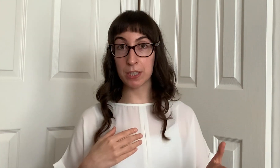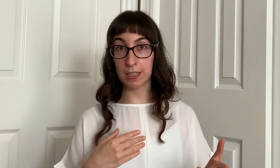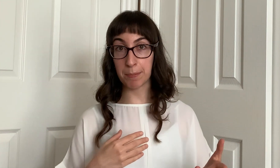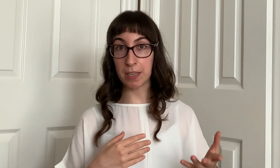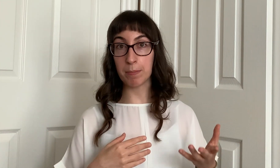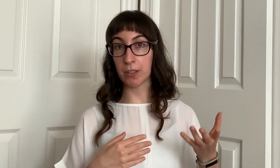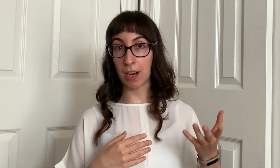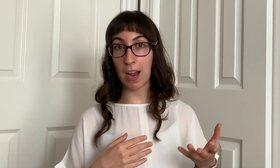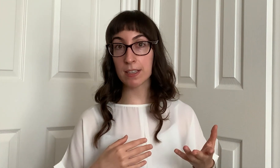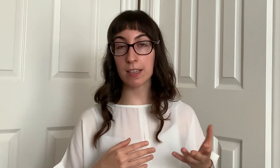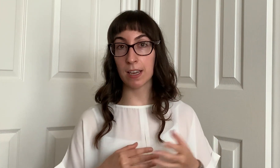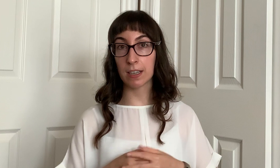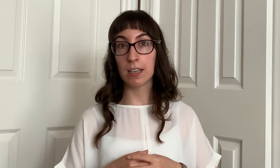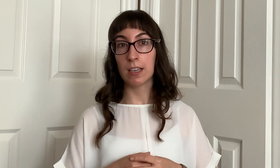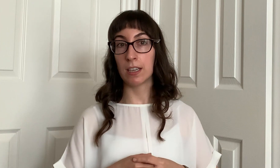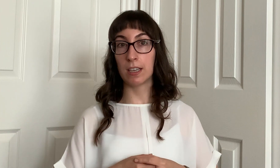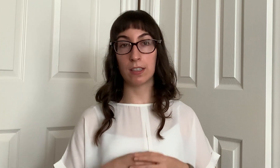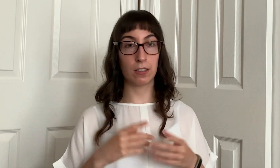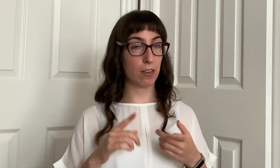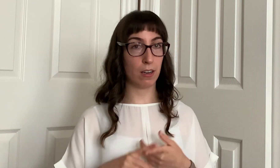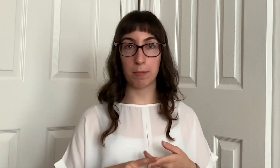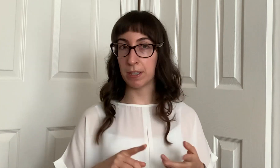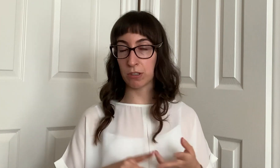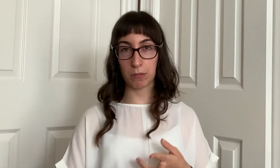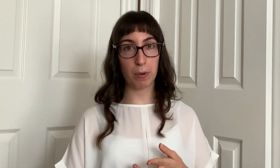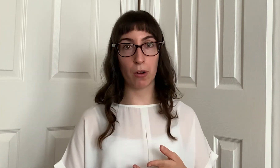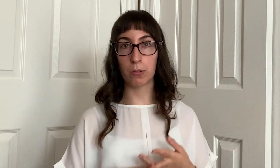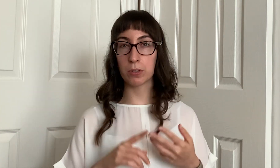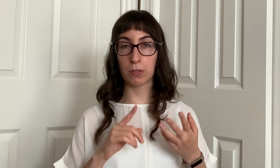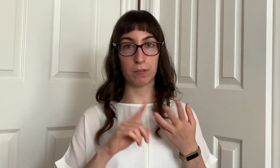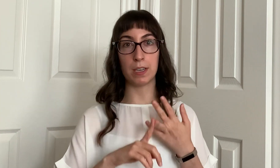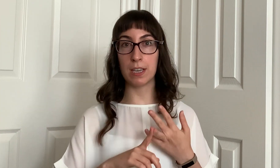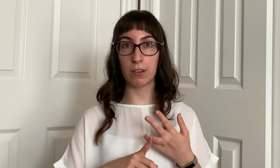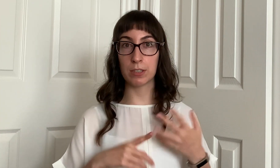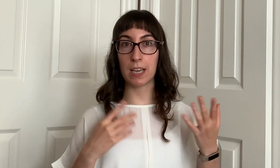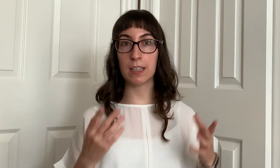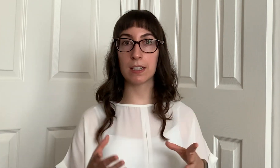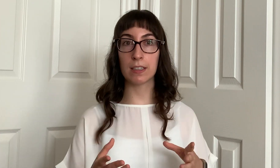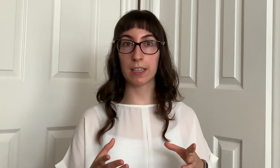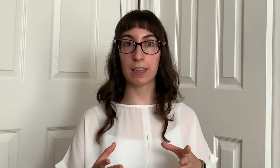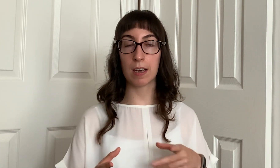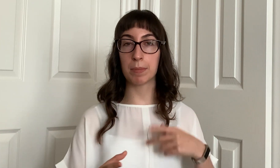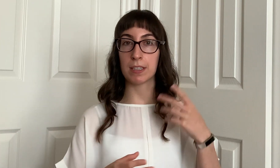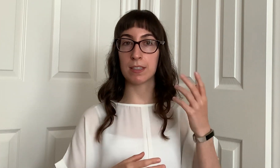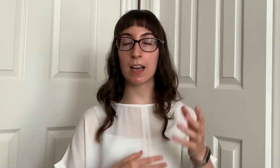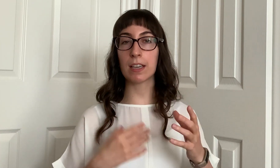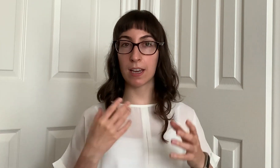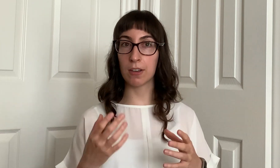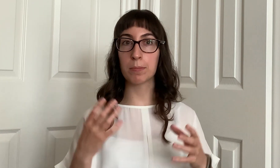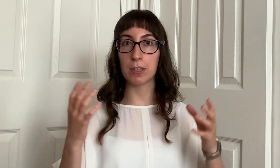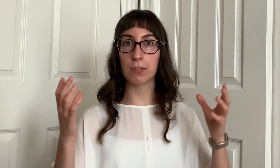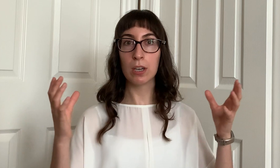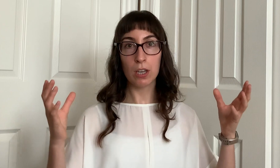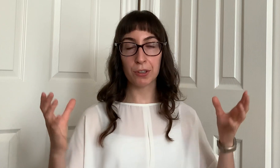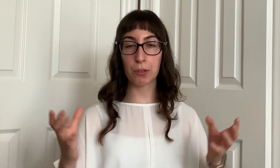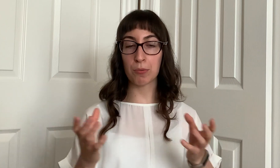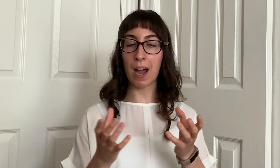that people are asking in the comments or posts or videos anything like that because that can help you craft